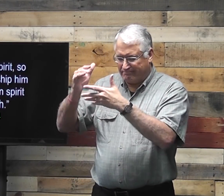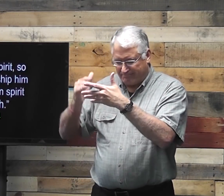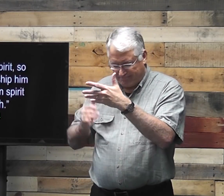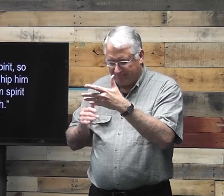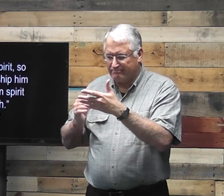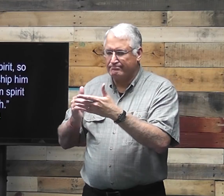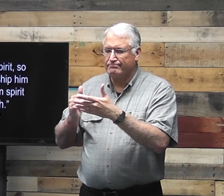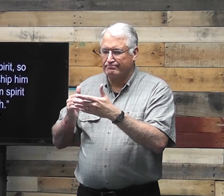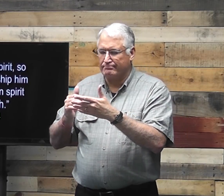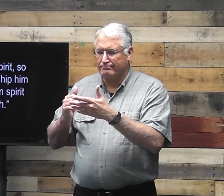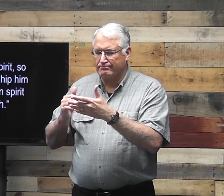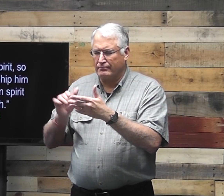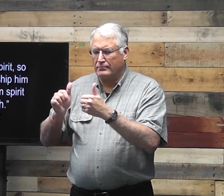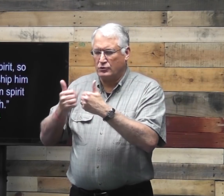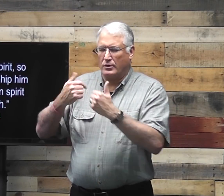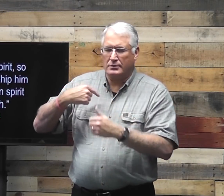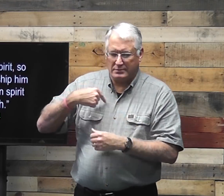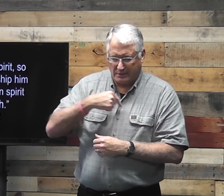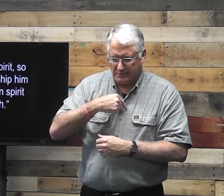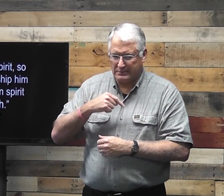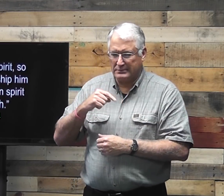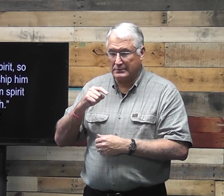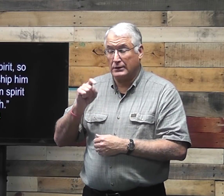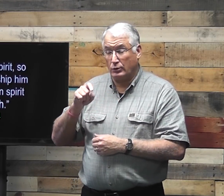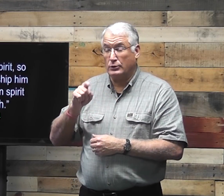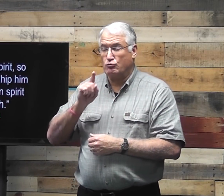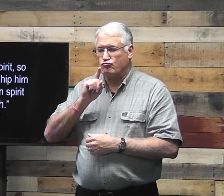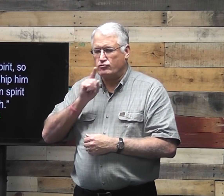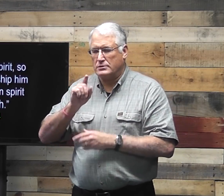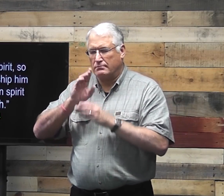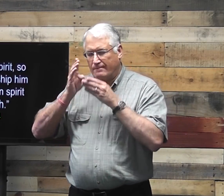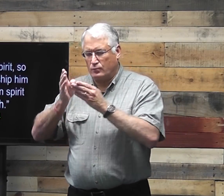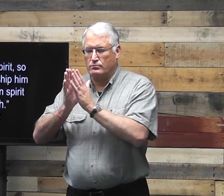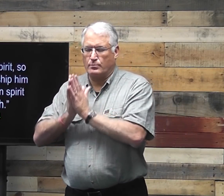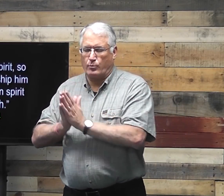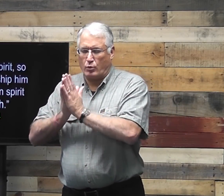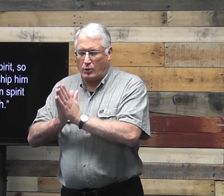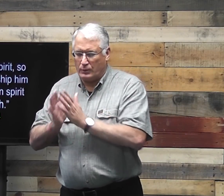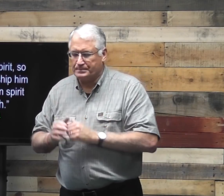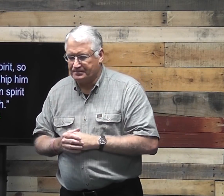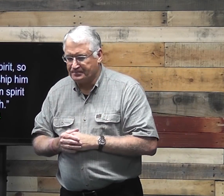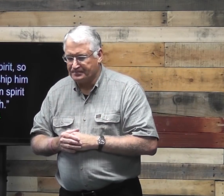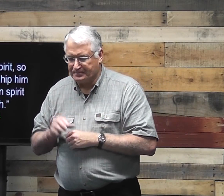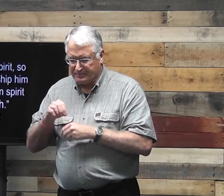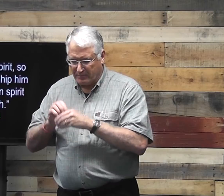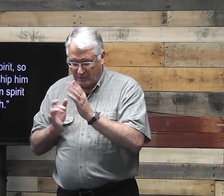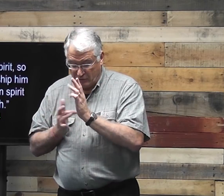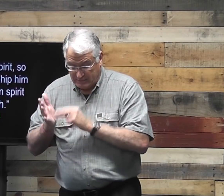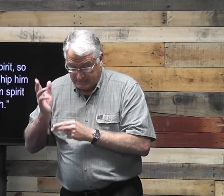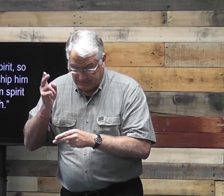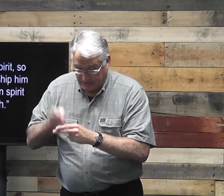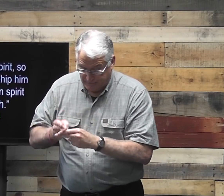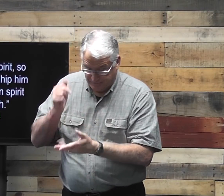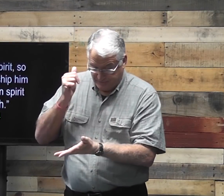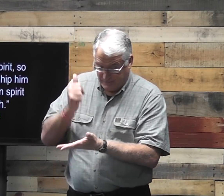thankful for these things that challenge us to really help us focus in in prayer. In Jesus' name.